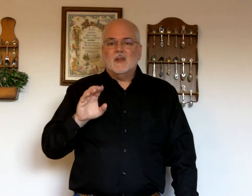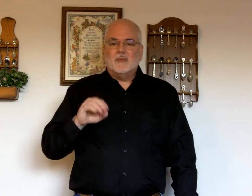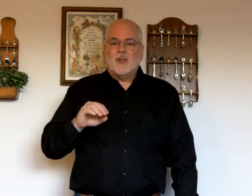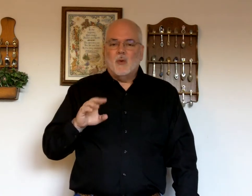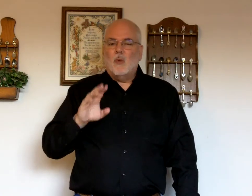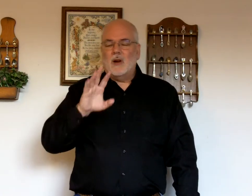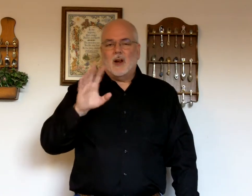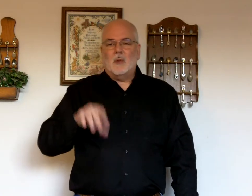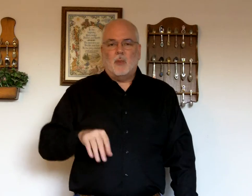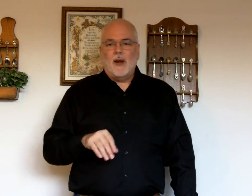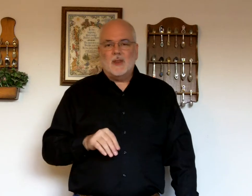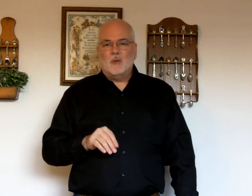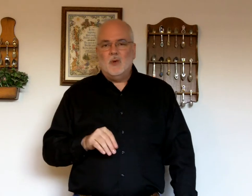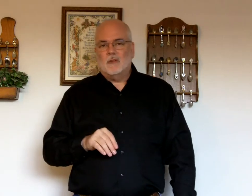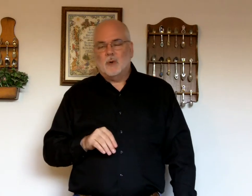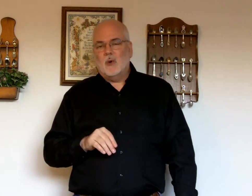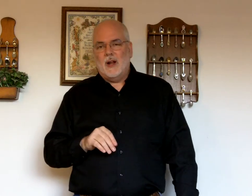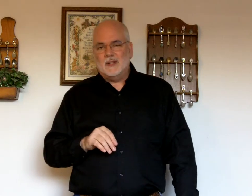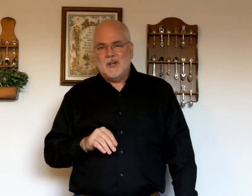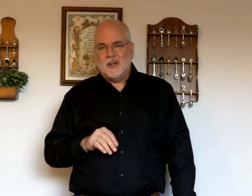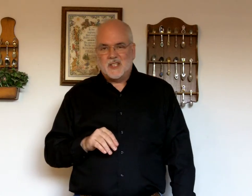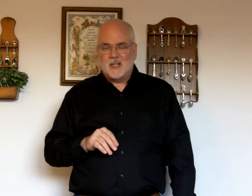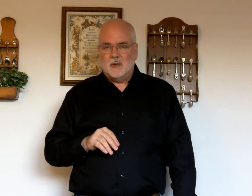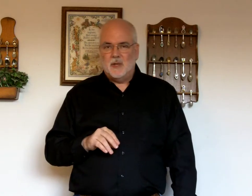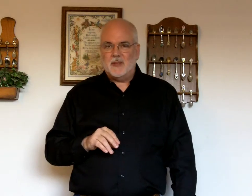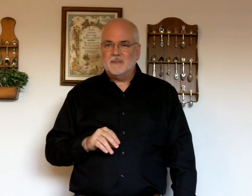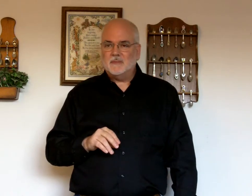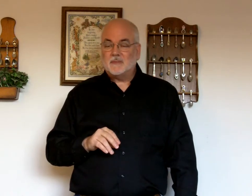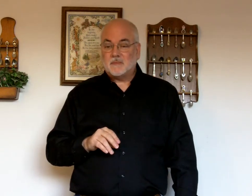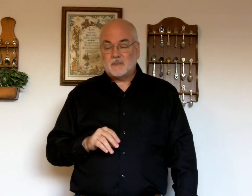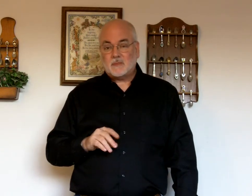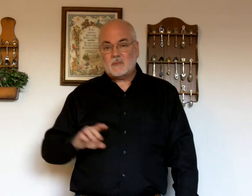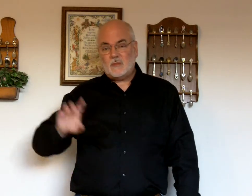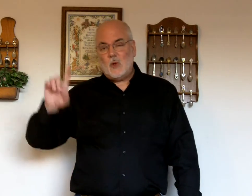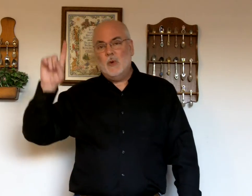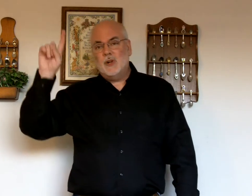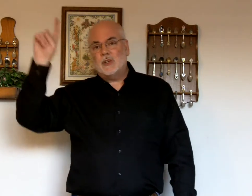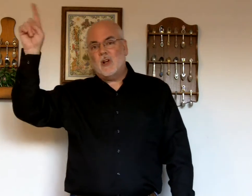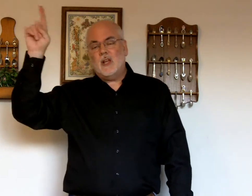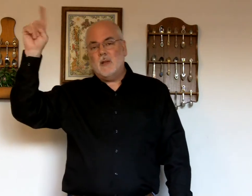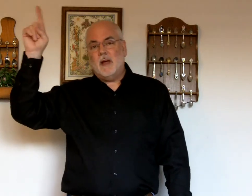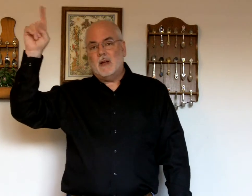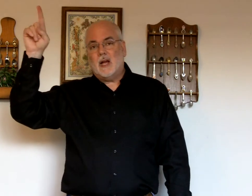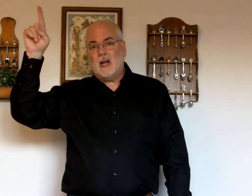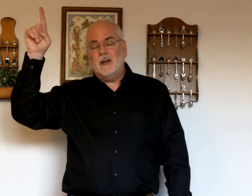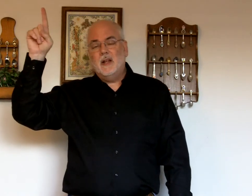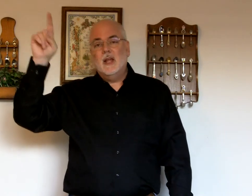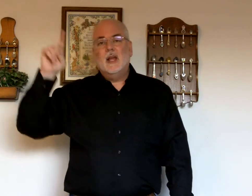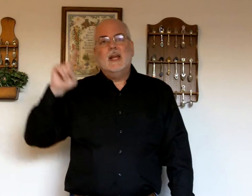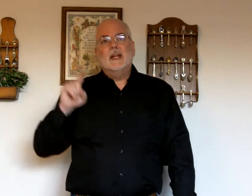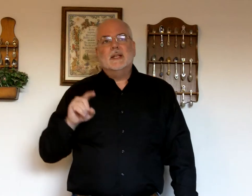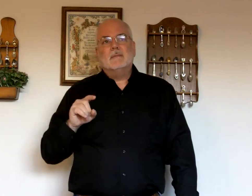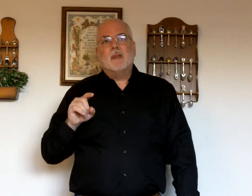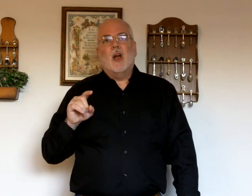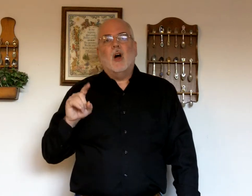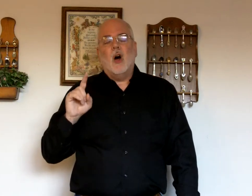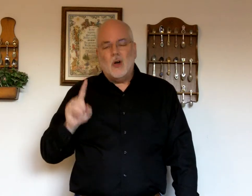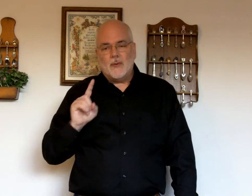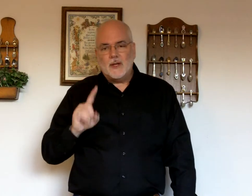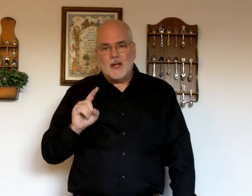I'm going to break the rule of pronouns here just a little bit. When you're talking about God, oftentimes,